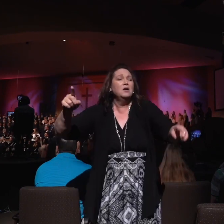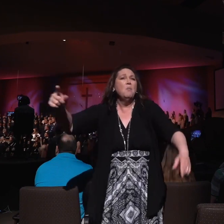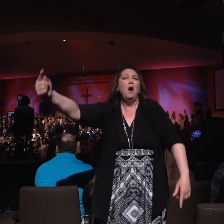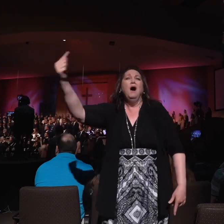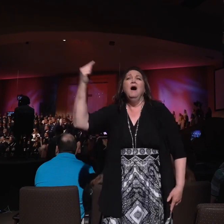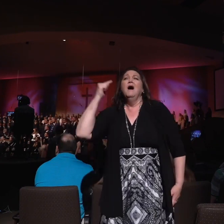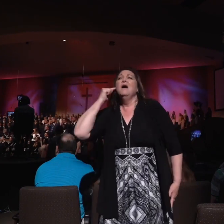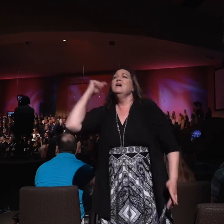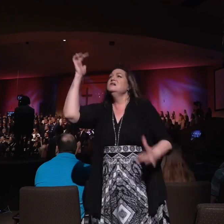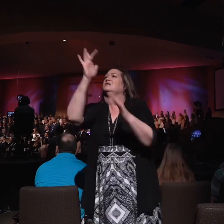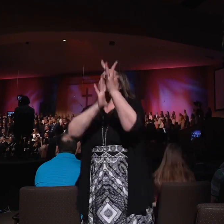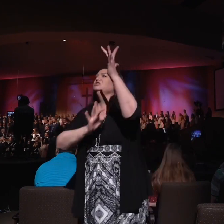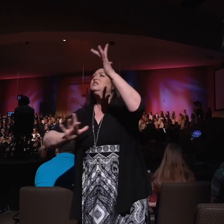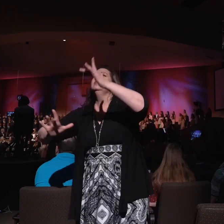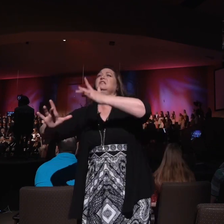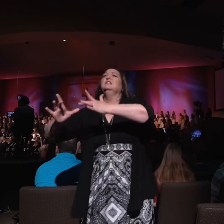cries